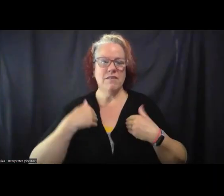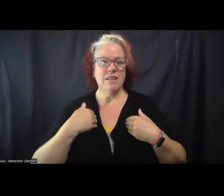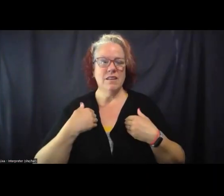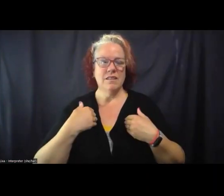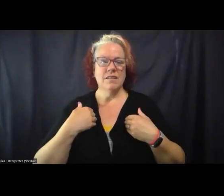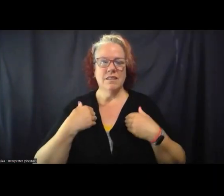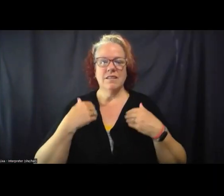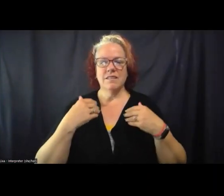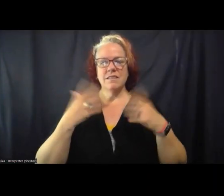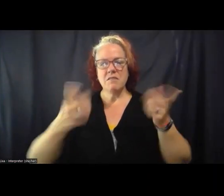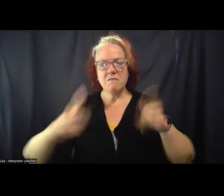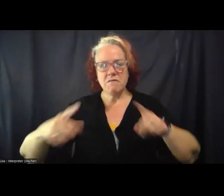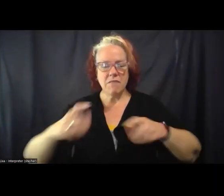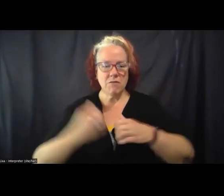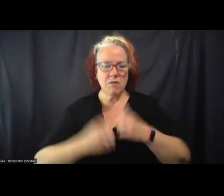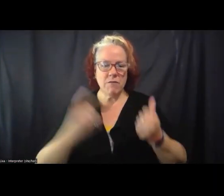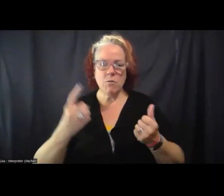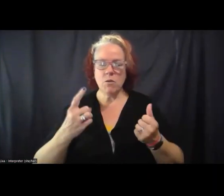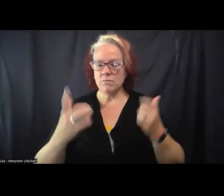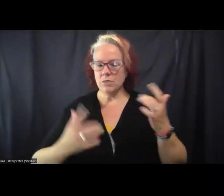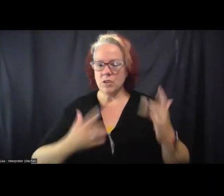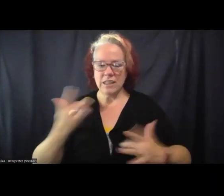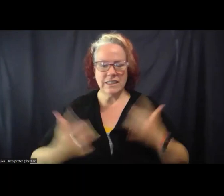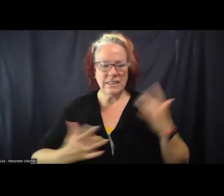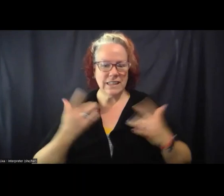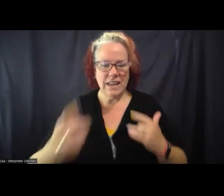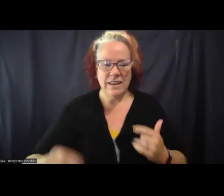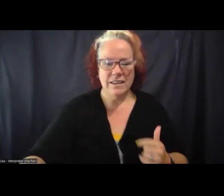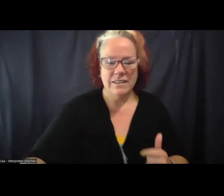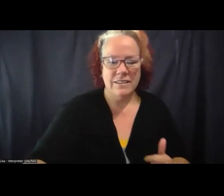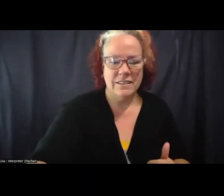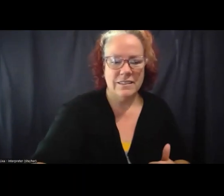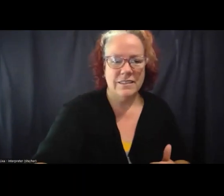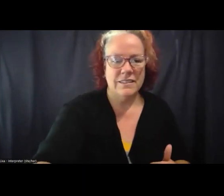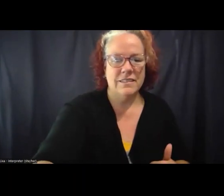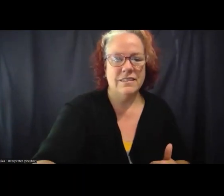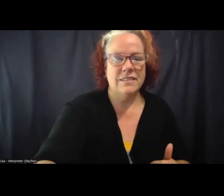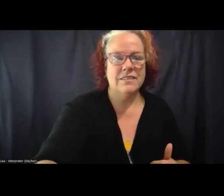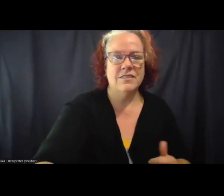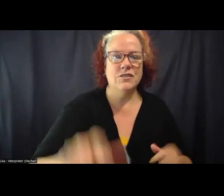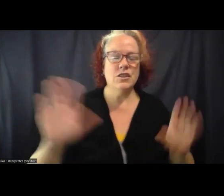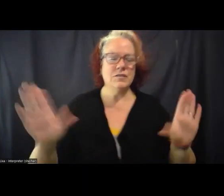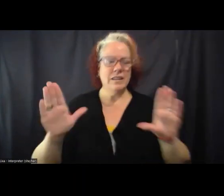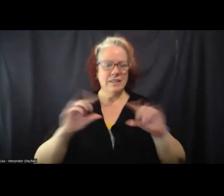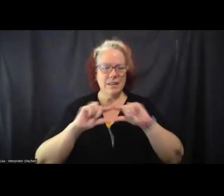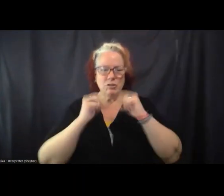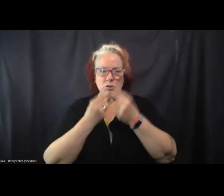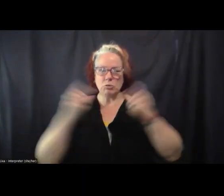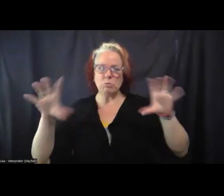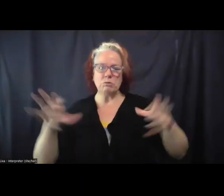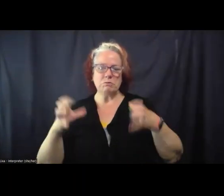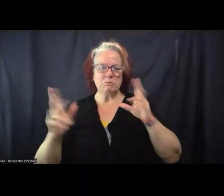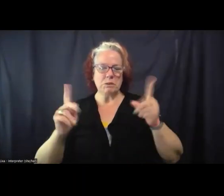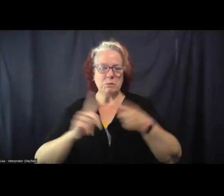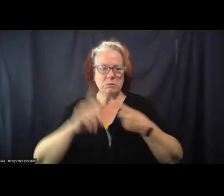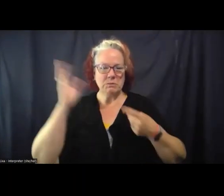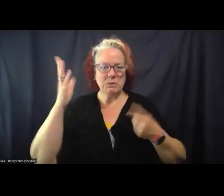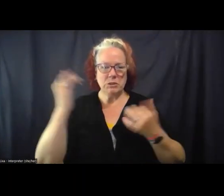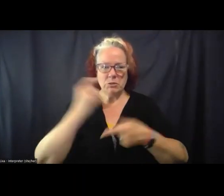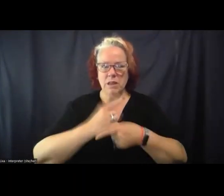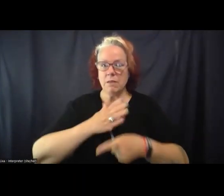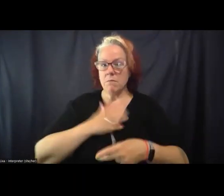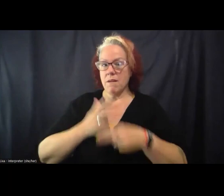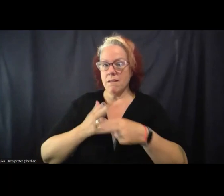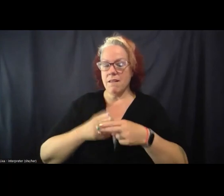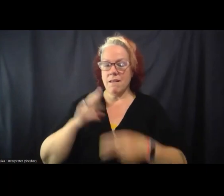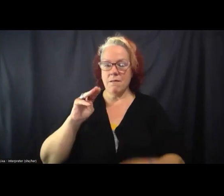and we're so excited for this fantastic group of organizers we have speaking today. My name is Mohamed